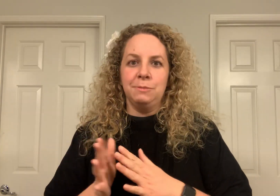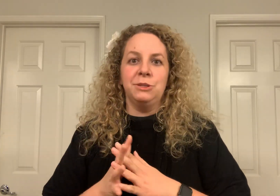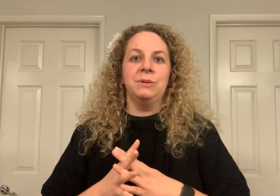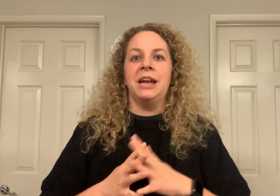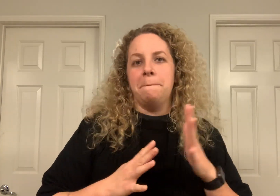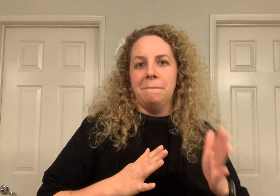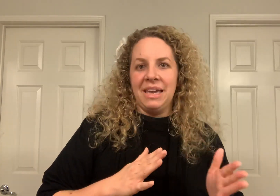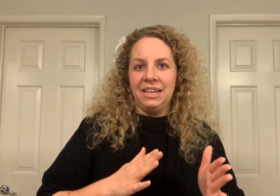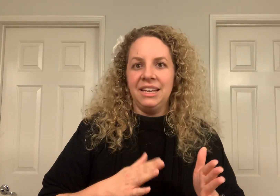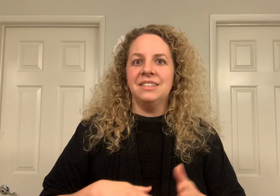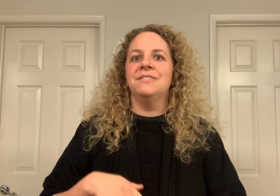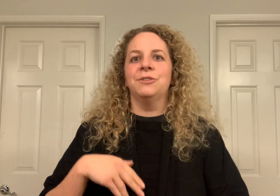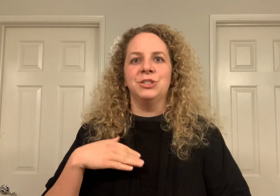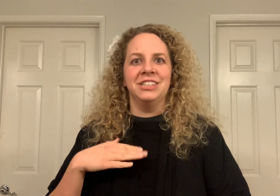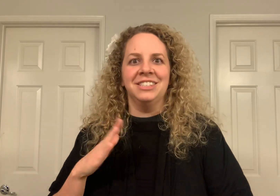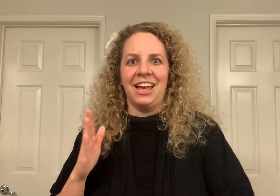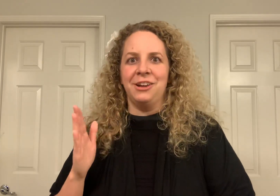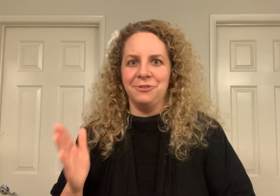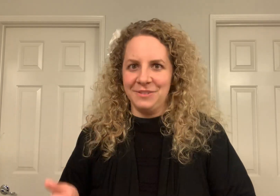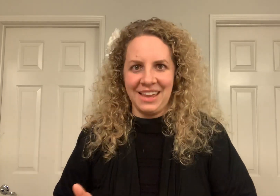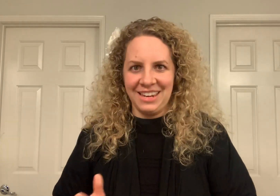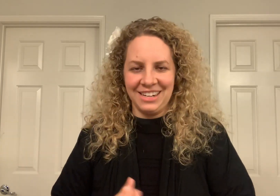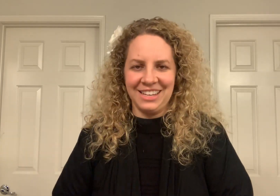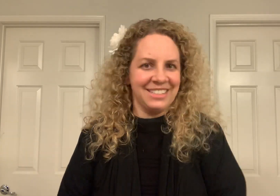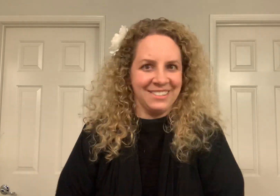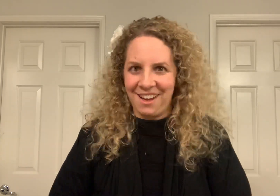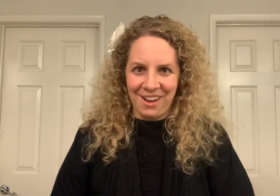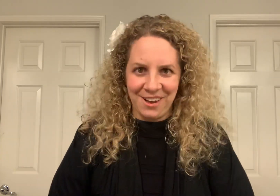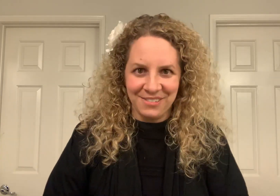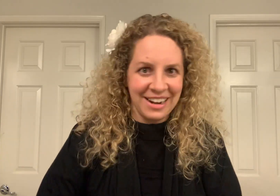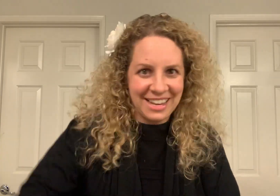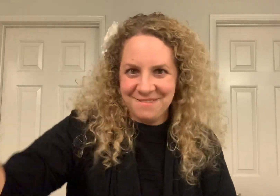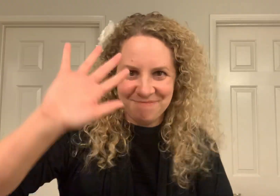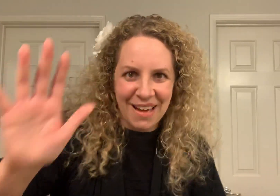between I made it versus I created it. Alrighty. Bye.